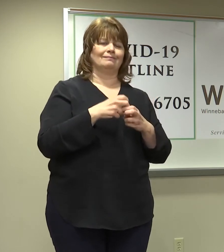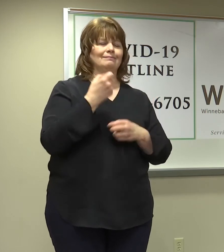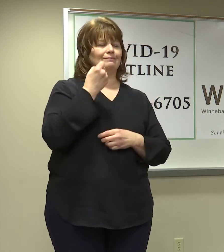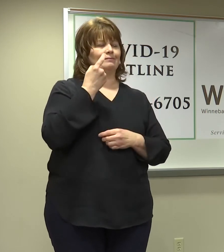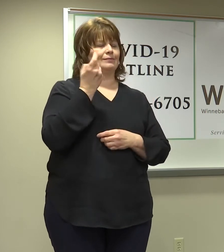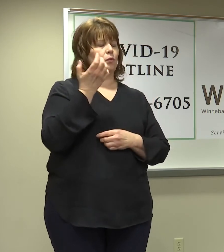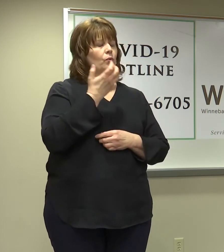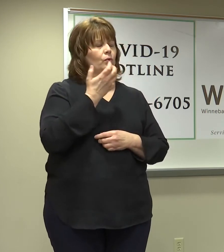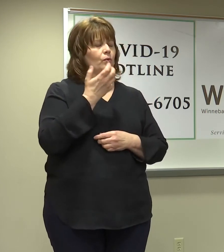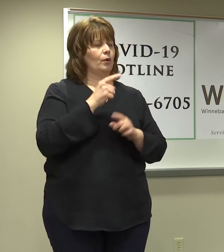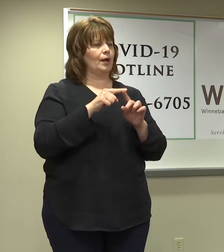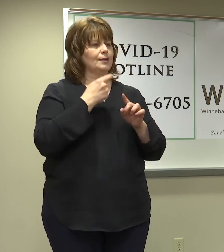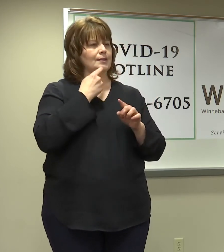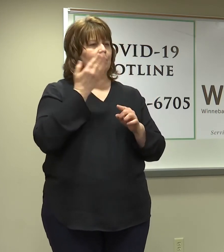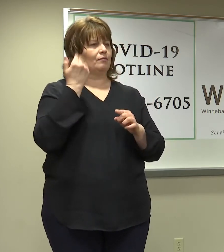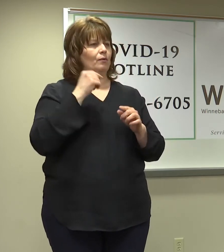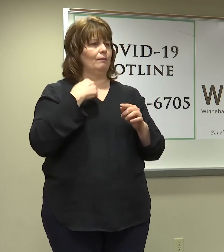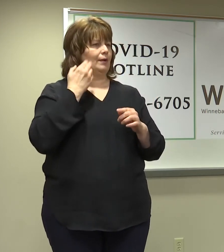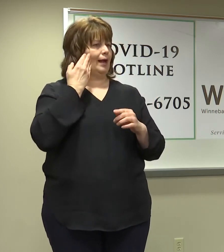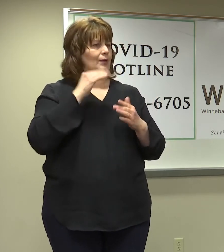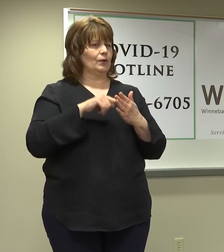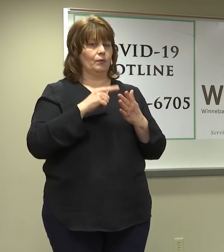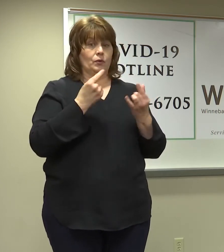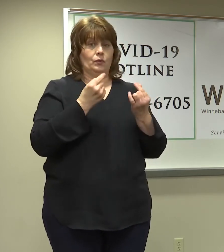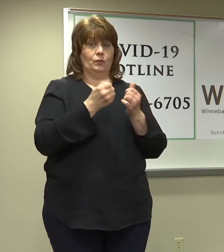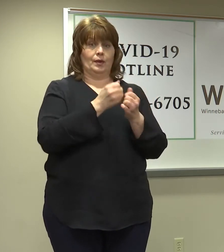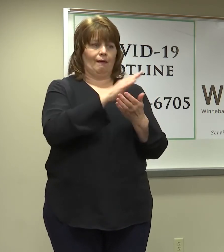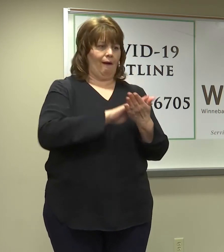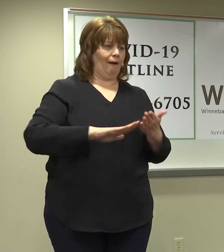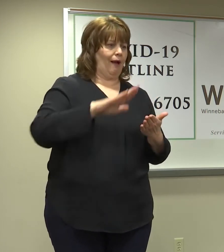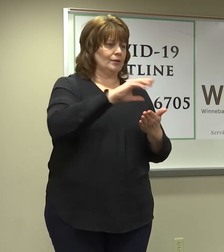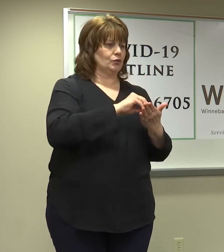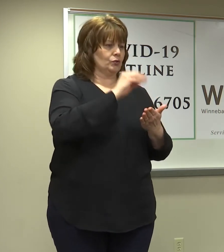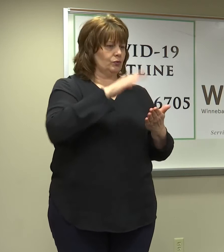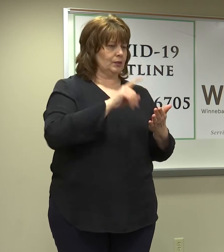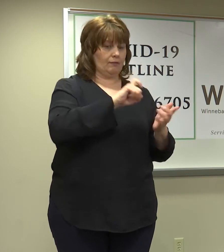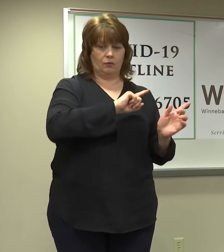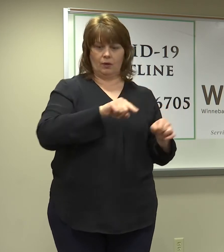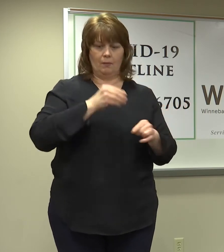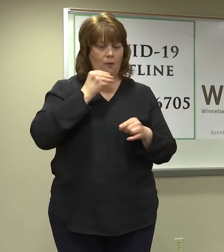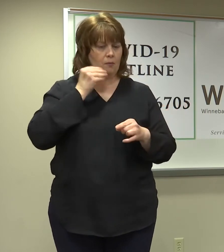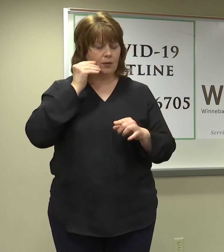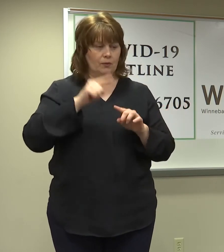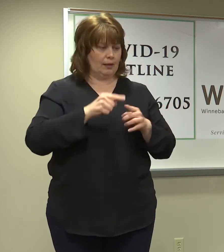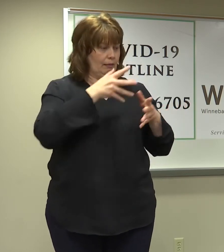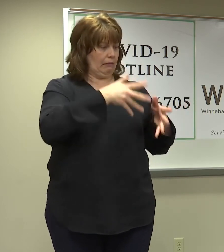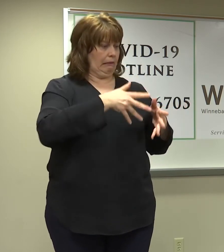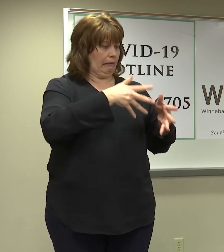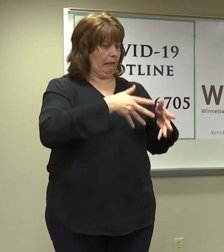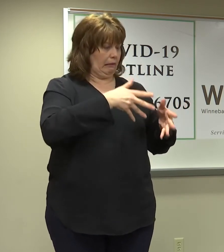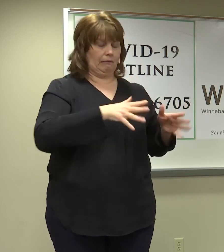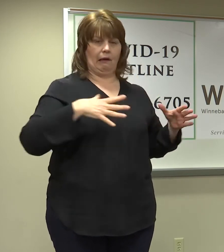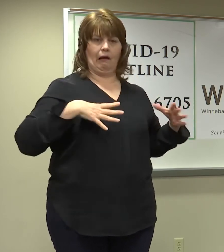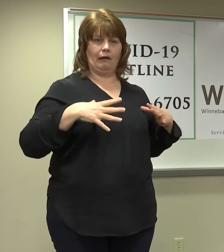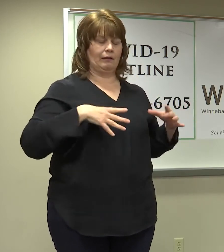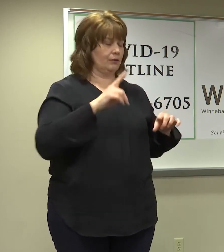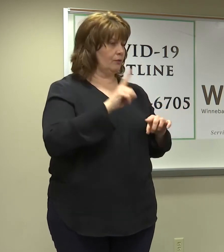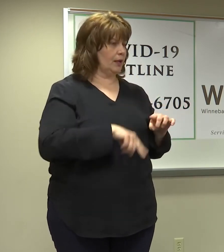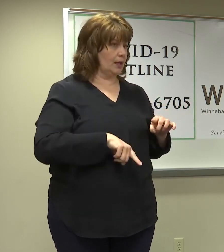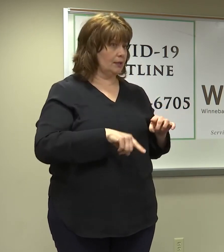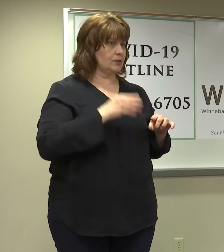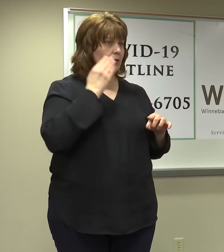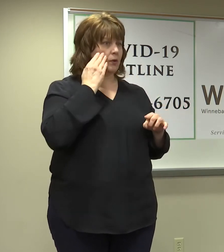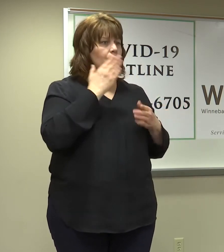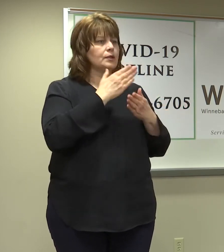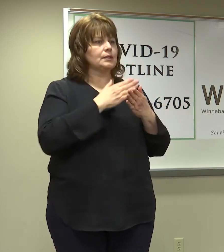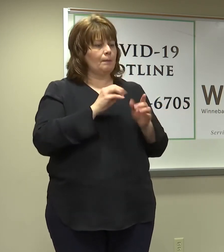kind of have said before, I don't know what you would have done with college students who have to come home. You can't leave them at college all during the holiday break. So, we know